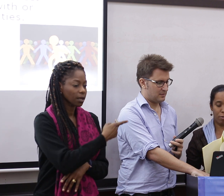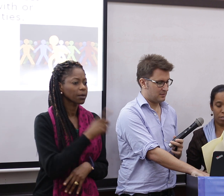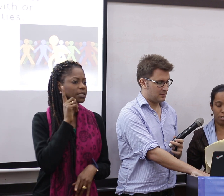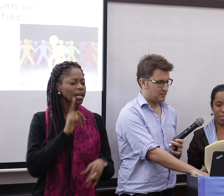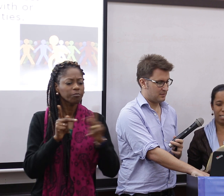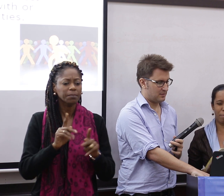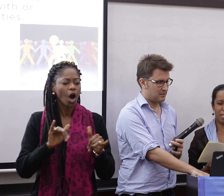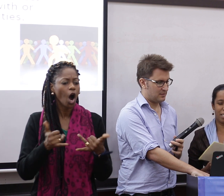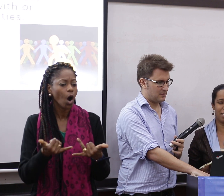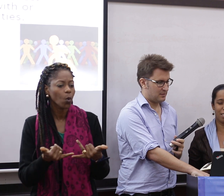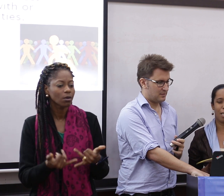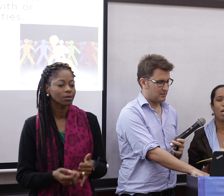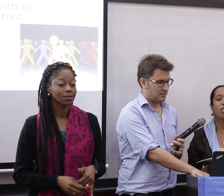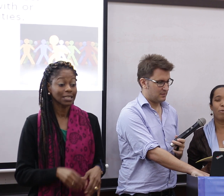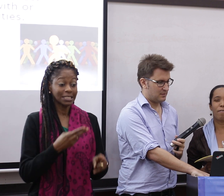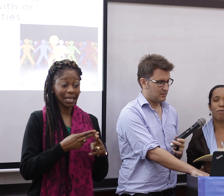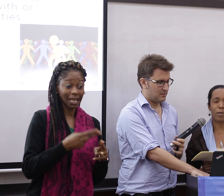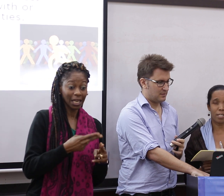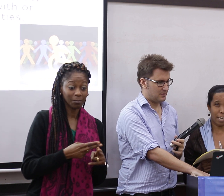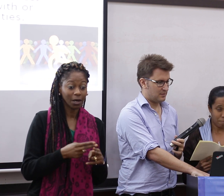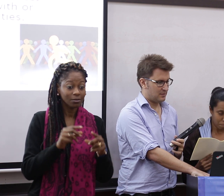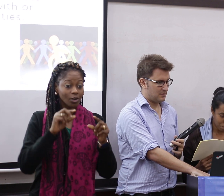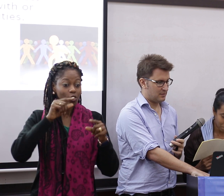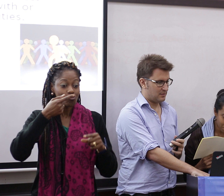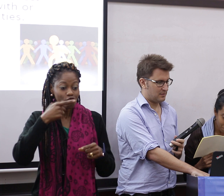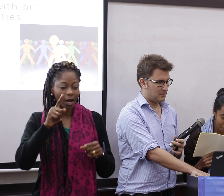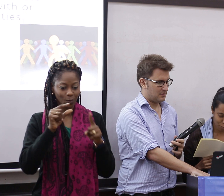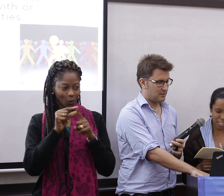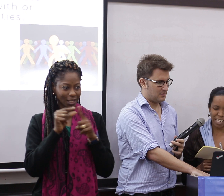persons with disabilities, she would have known what to say, to see.